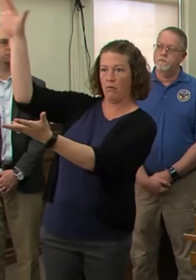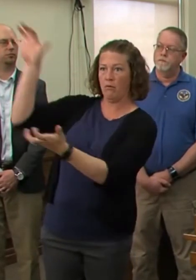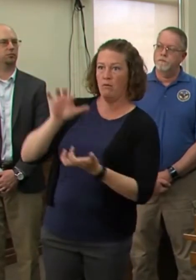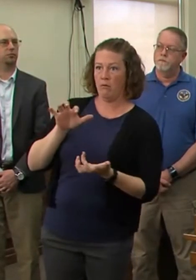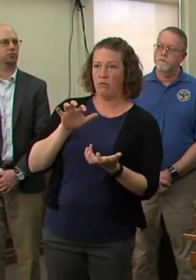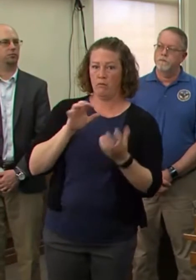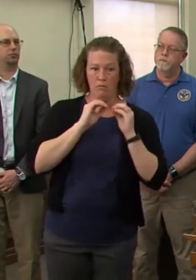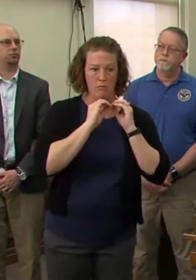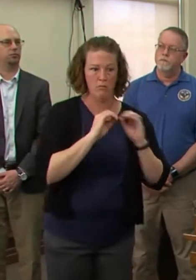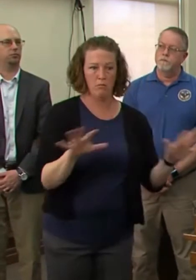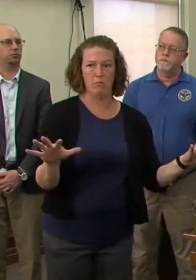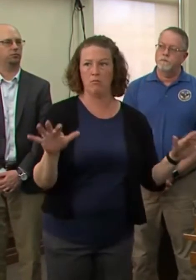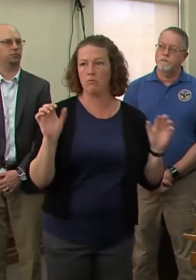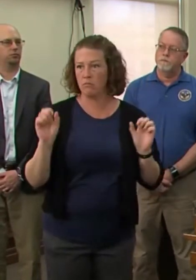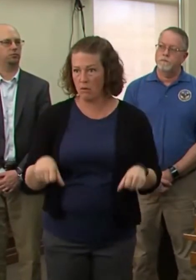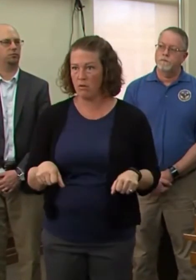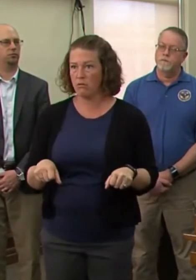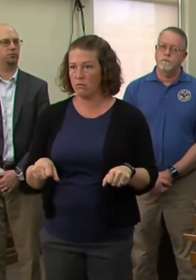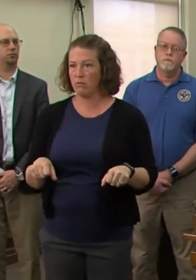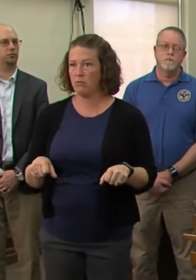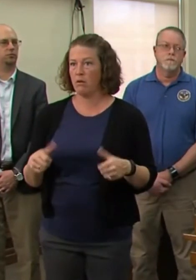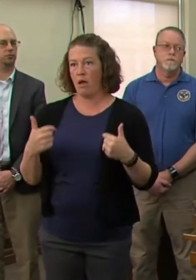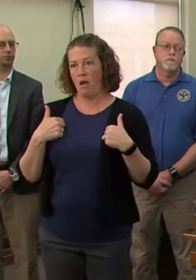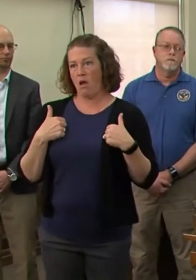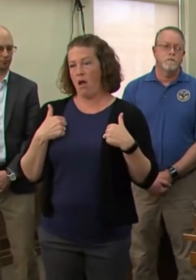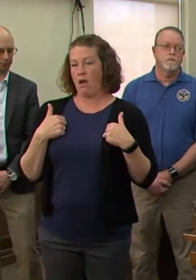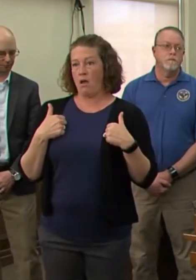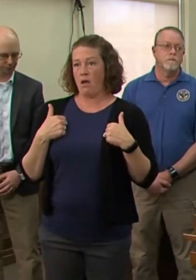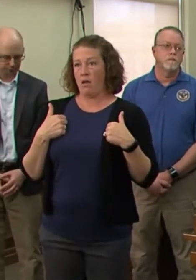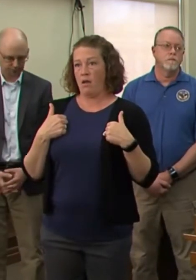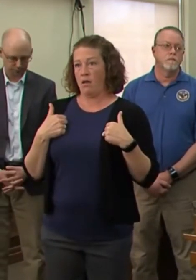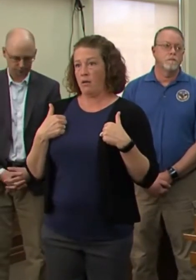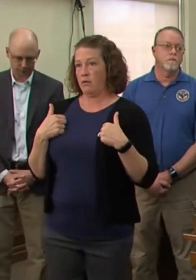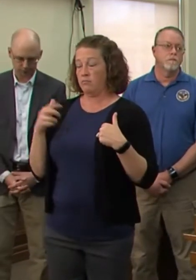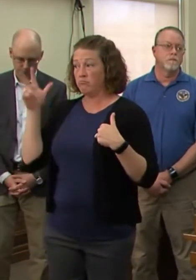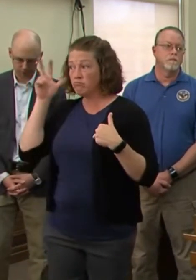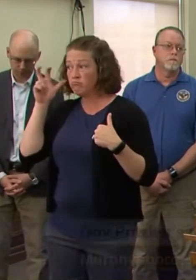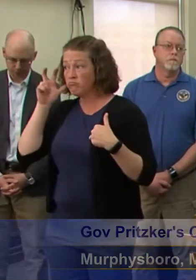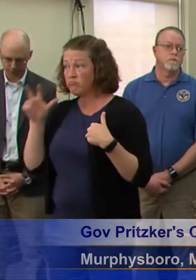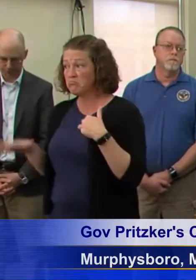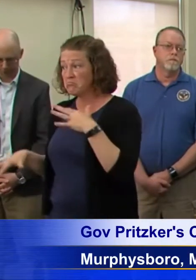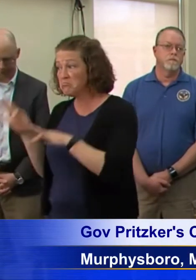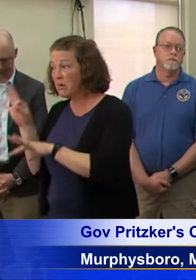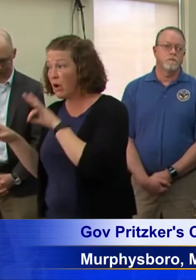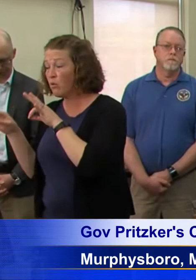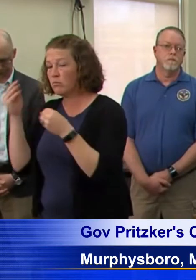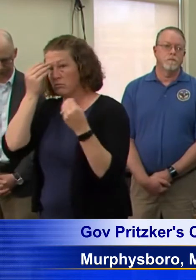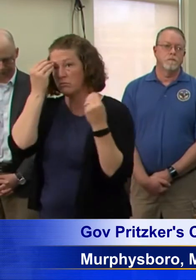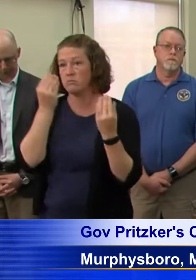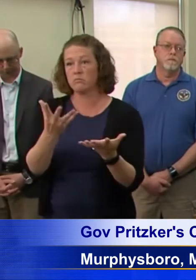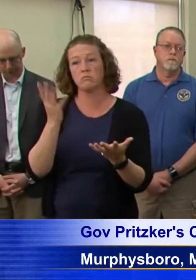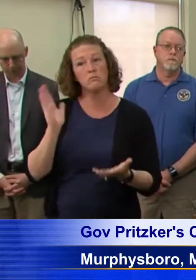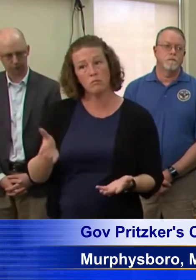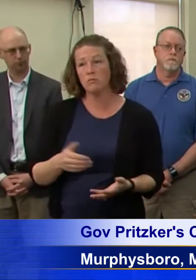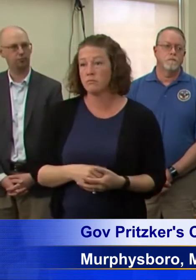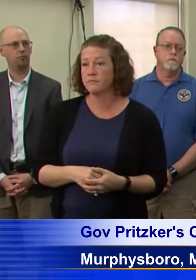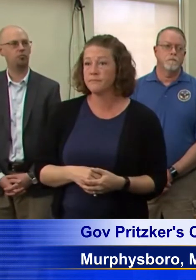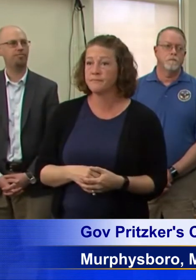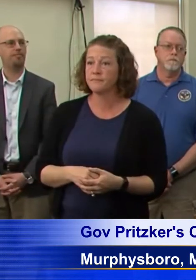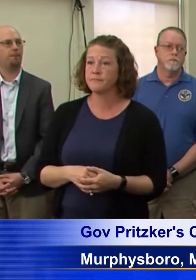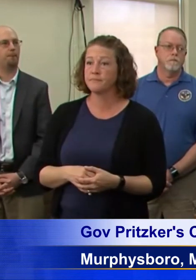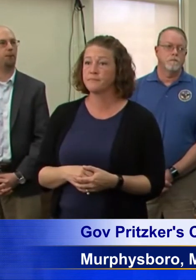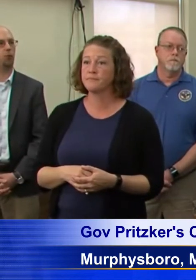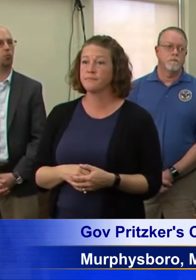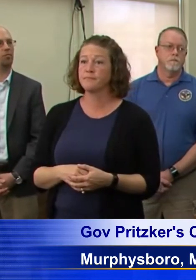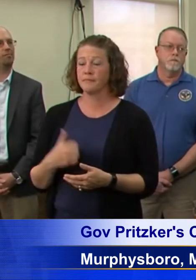Illinois. So I will keep reporting to you what I know and what I hear. Um, you know, I, I, I guess I feel a little bit